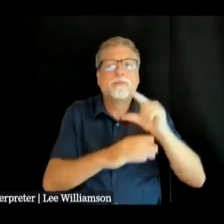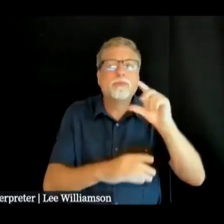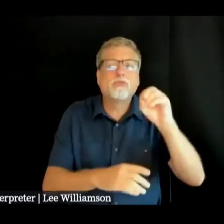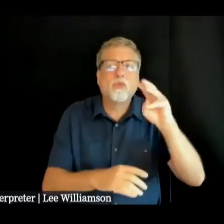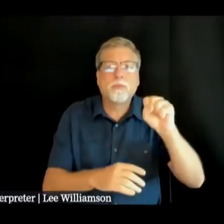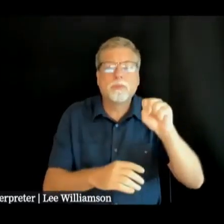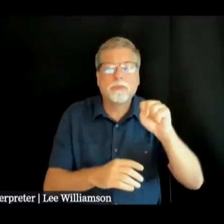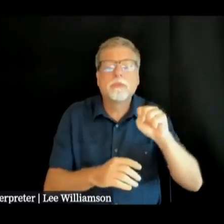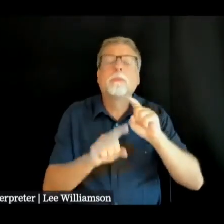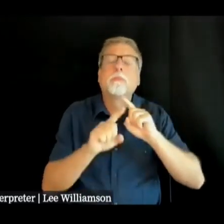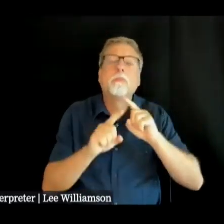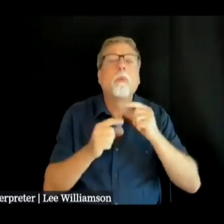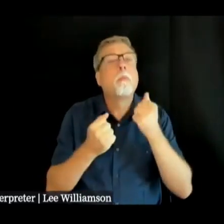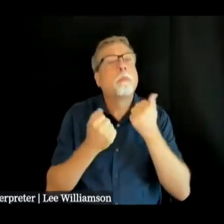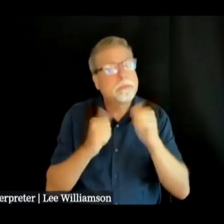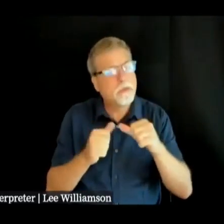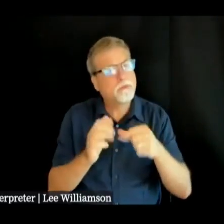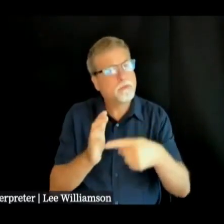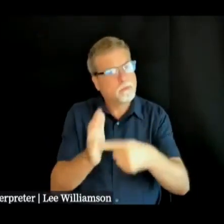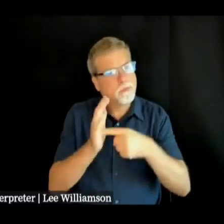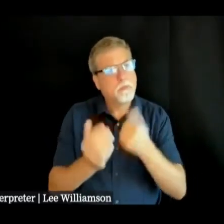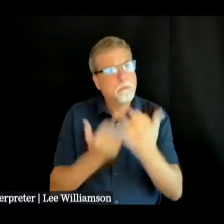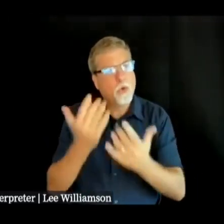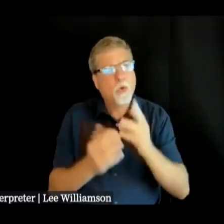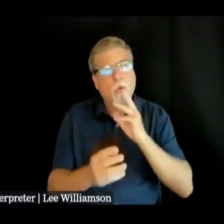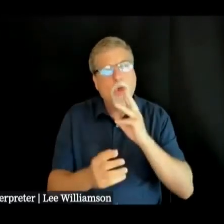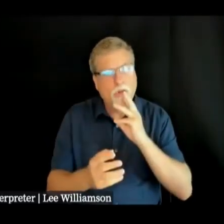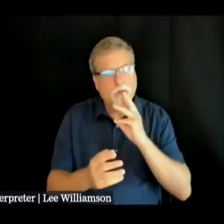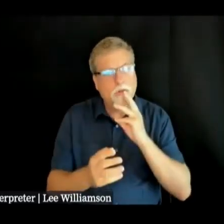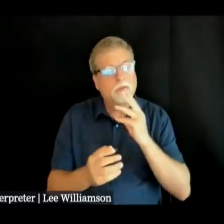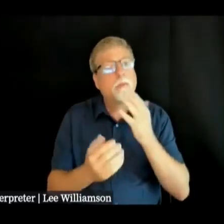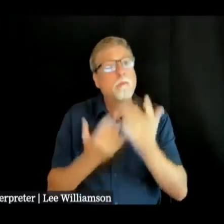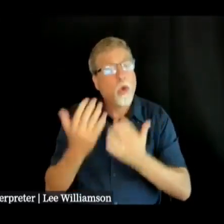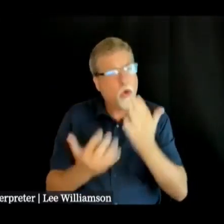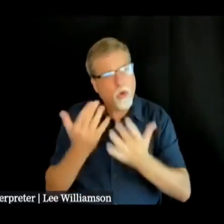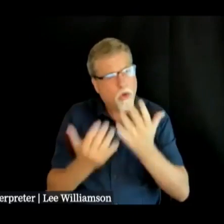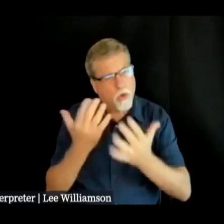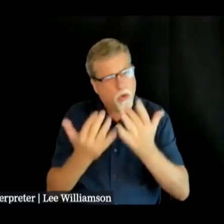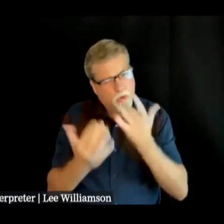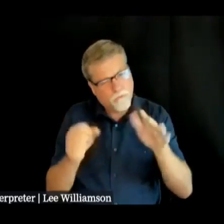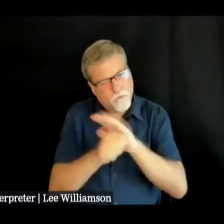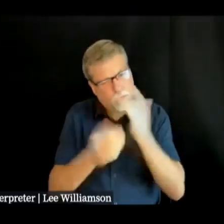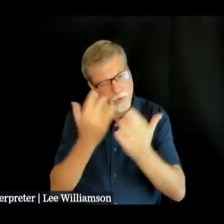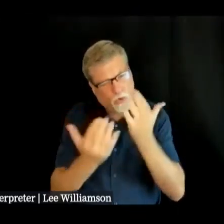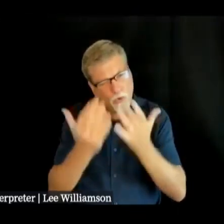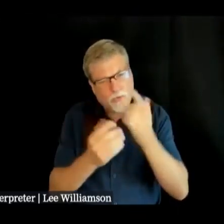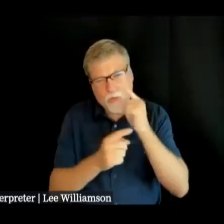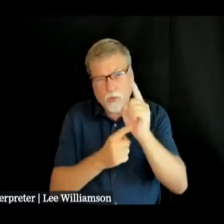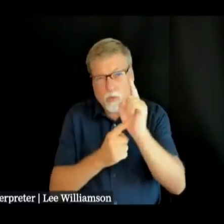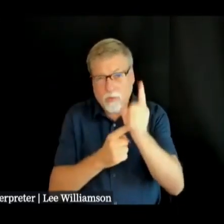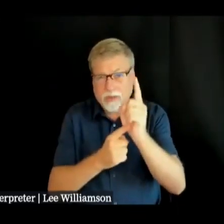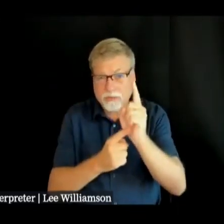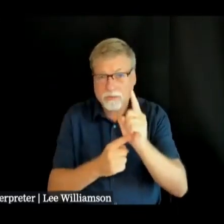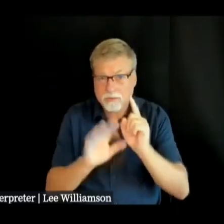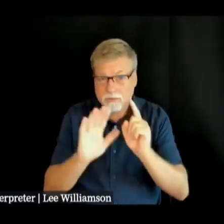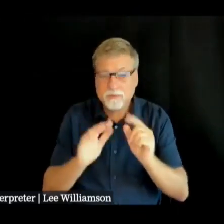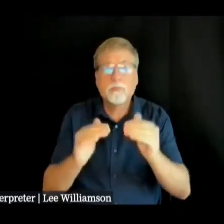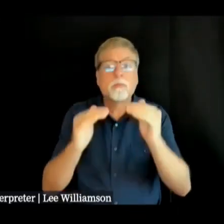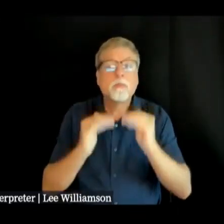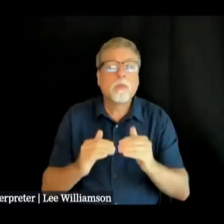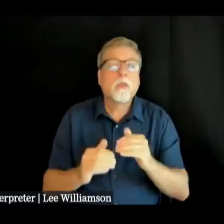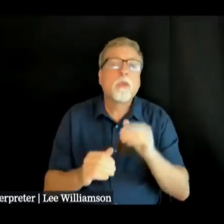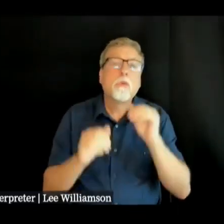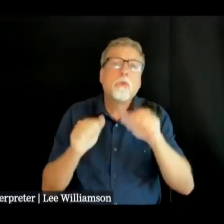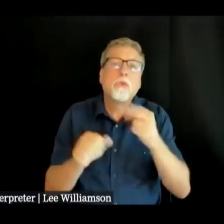boil water notice is in effect so boil that water vigorously for at least one minute you can also just use